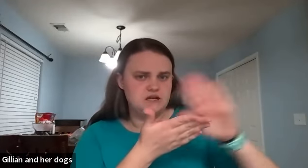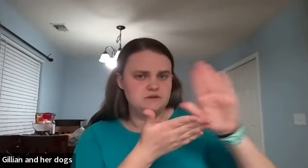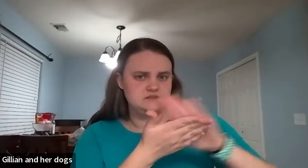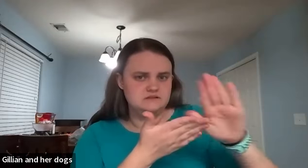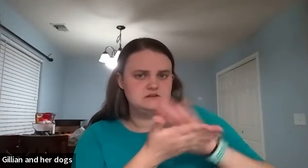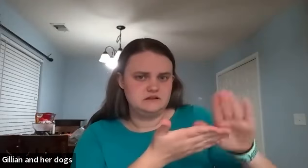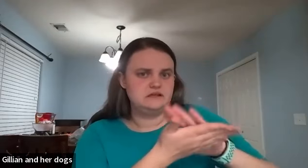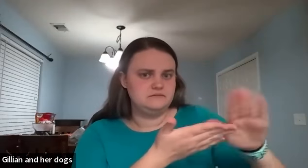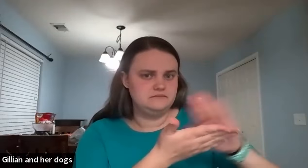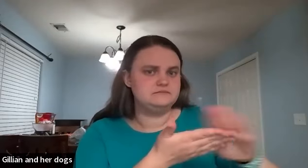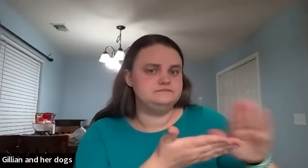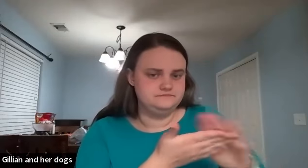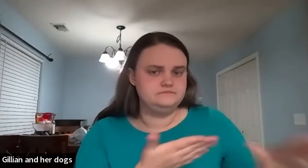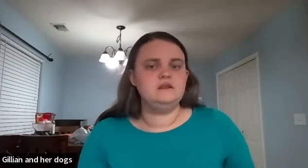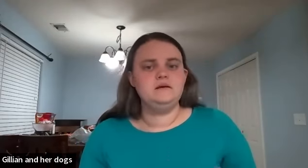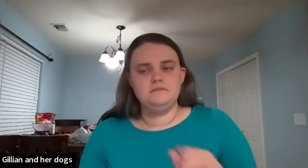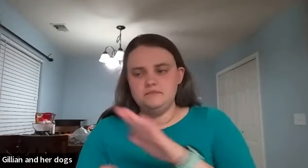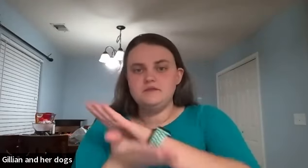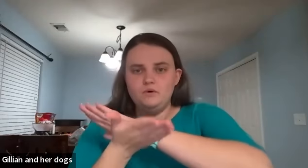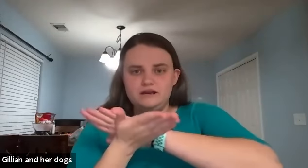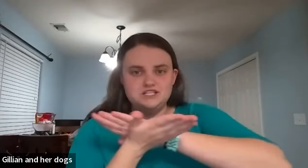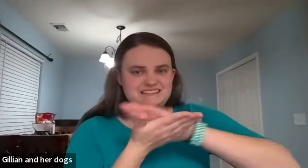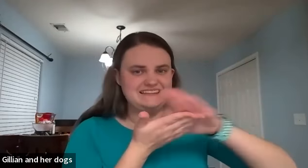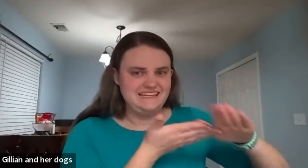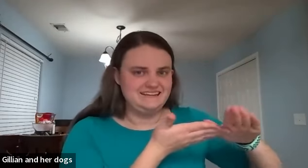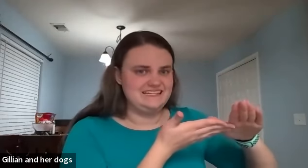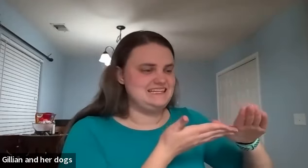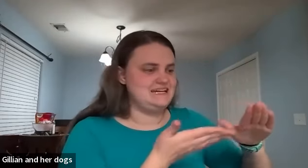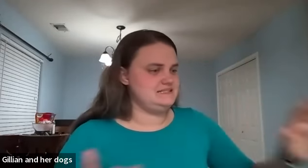times clean mm-hmm but the one is just clean like it's nice